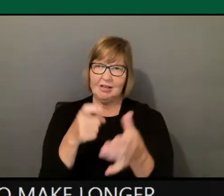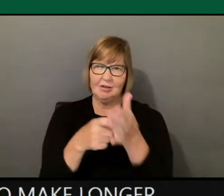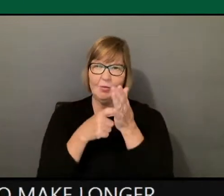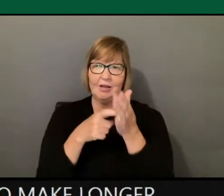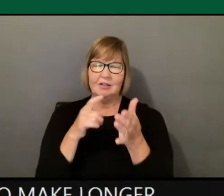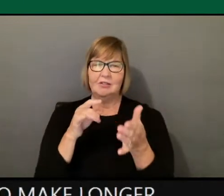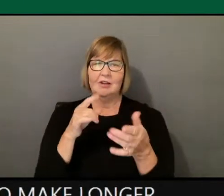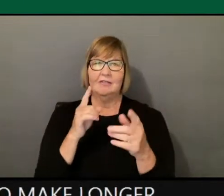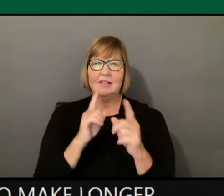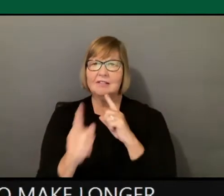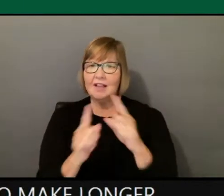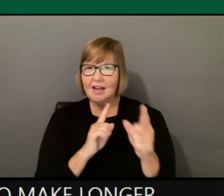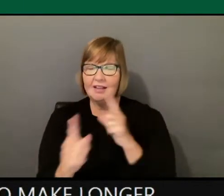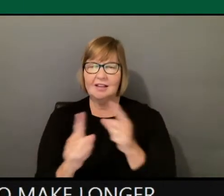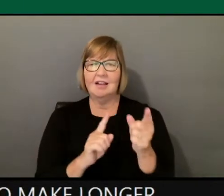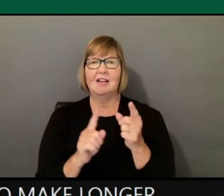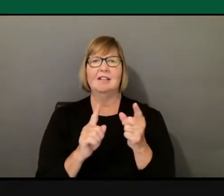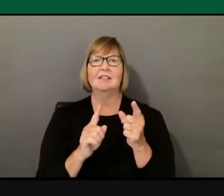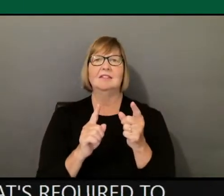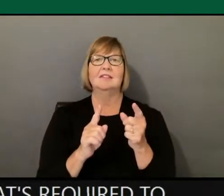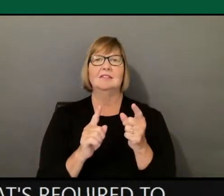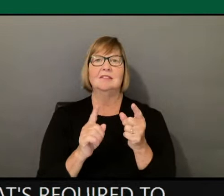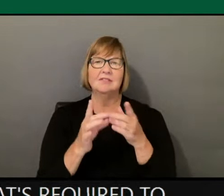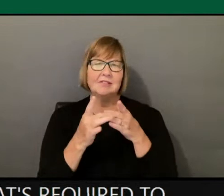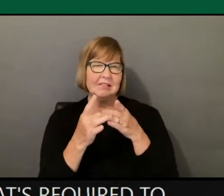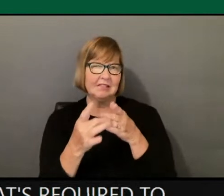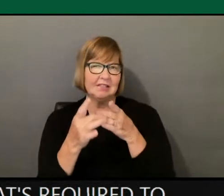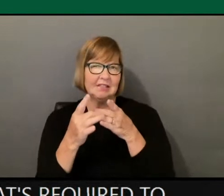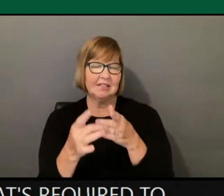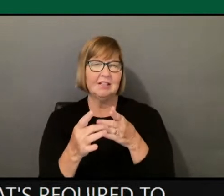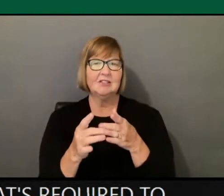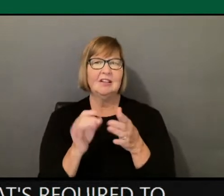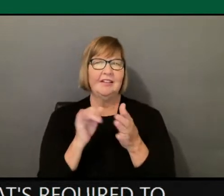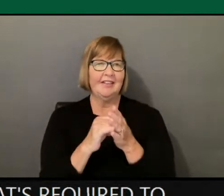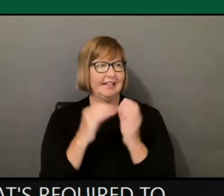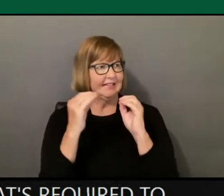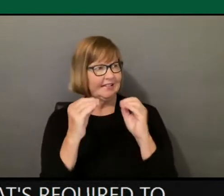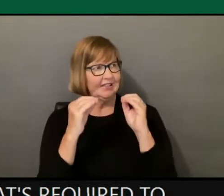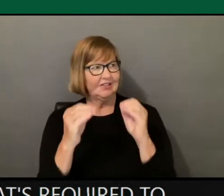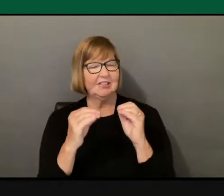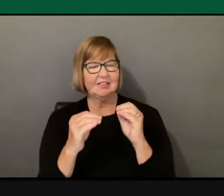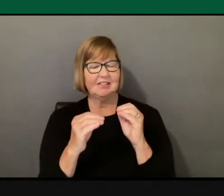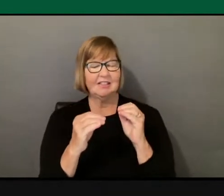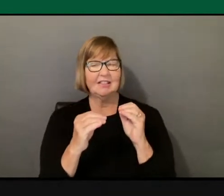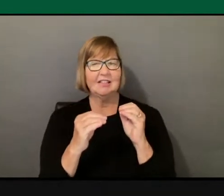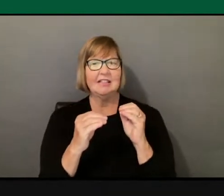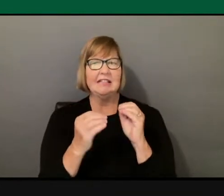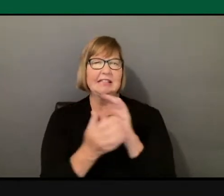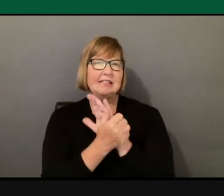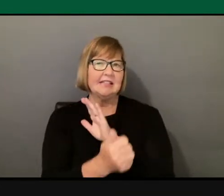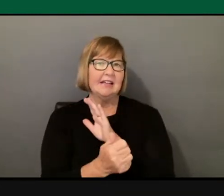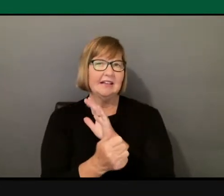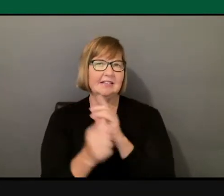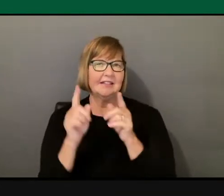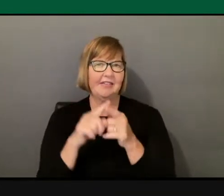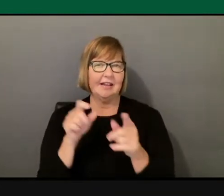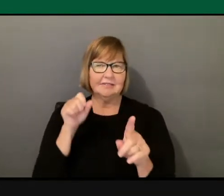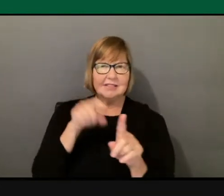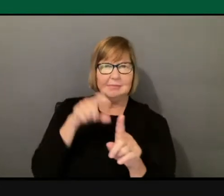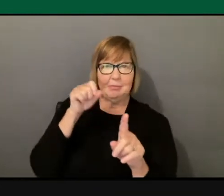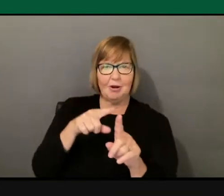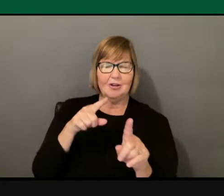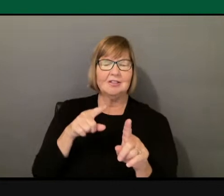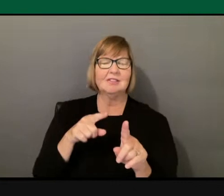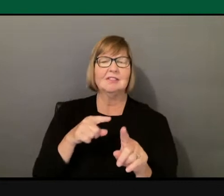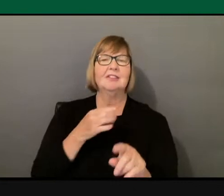facilitation, something like that, that teaches them those skills and hopefully sparks curiosity. Curiosity is so key in all